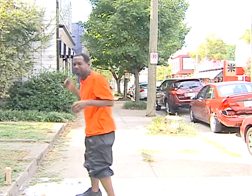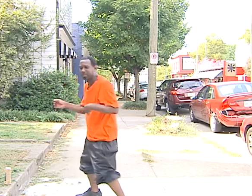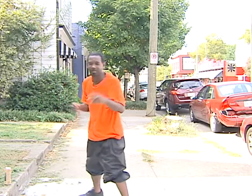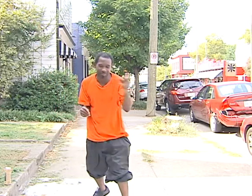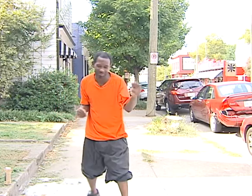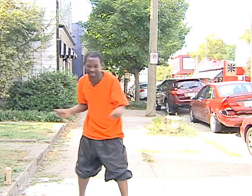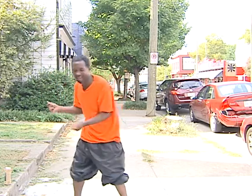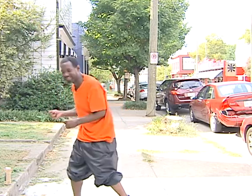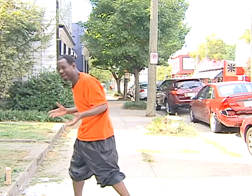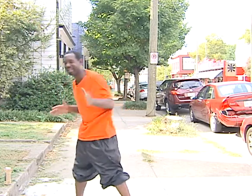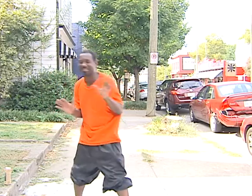Yes!